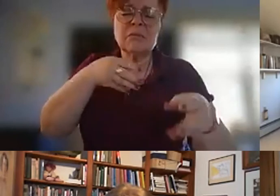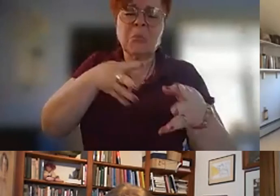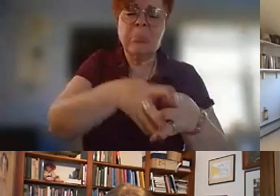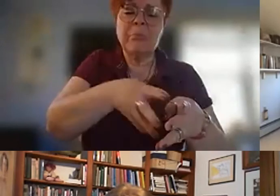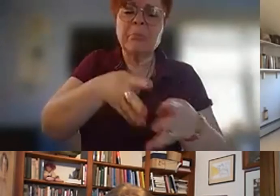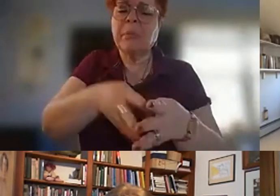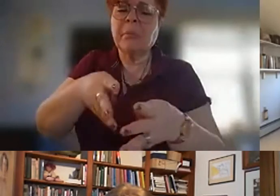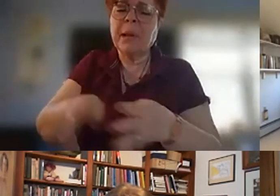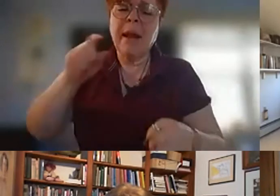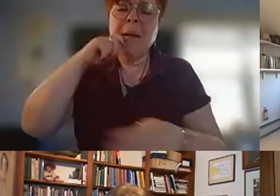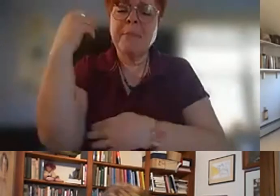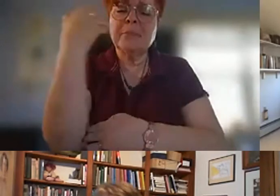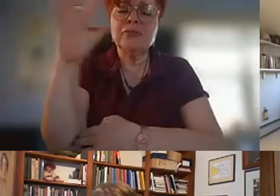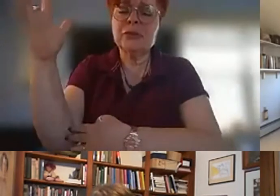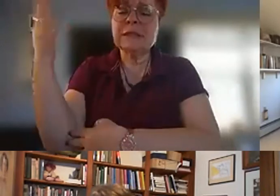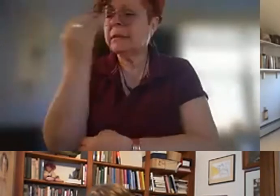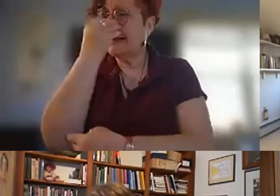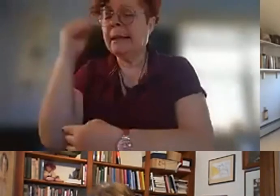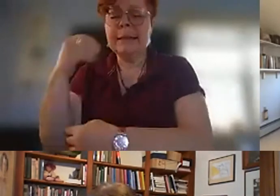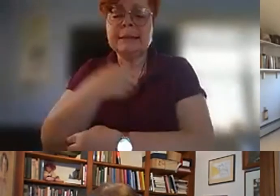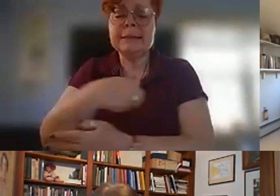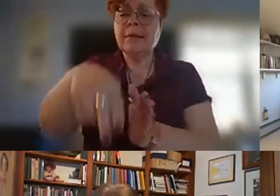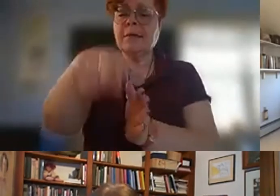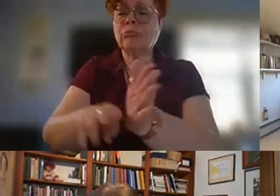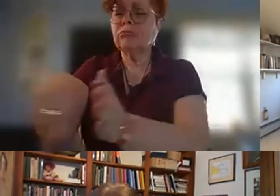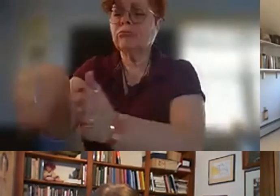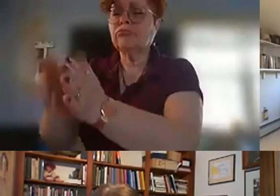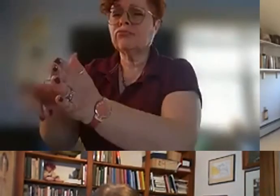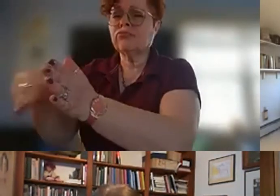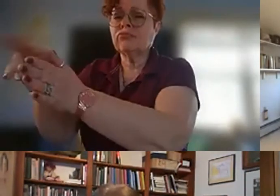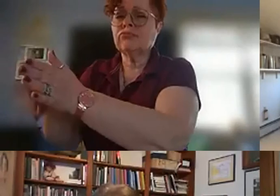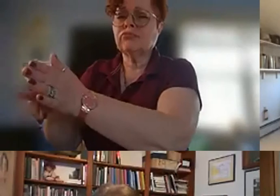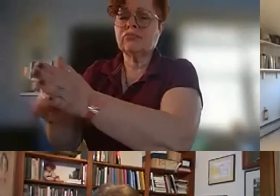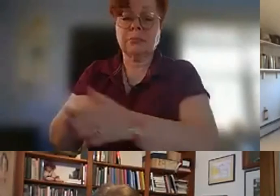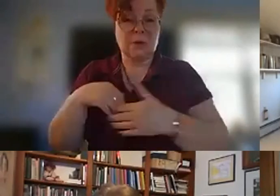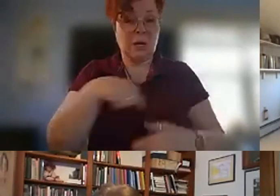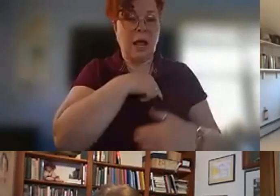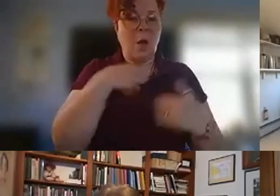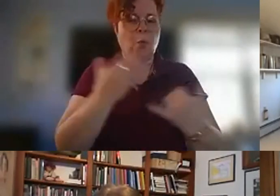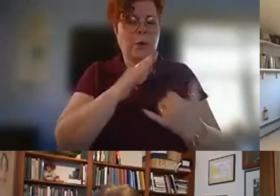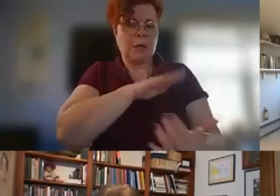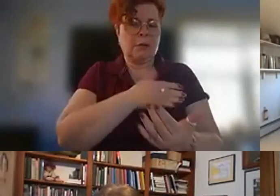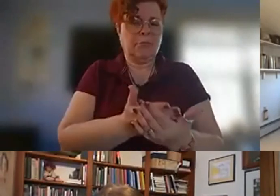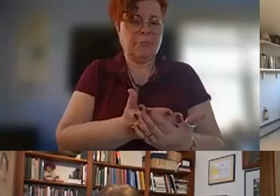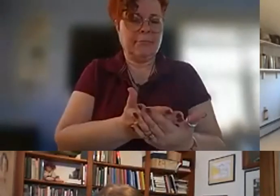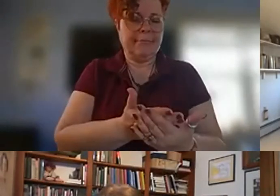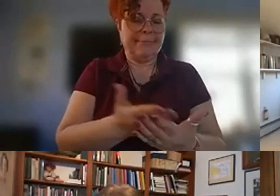lilies and laid their loved ones to rest now we come latter-day pioneers